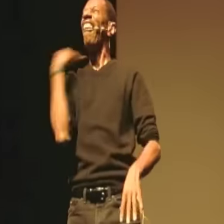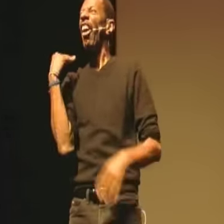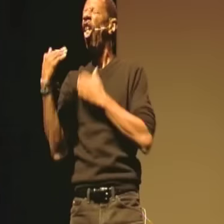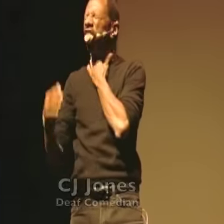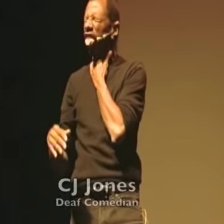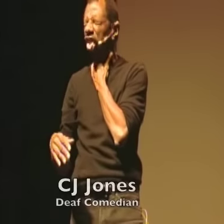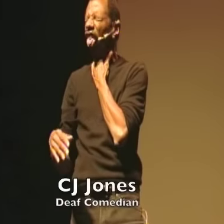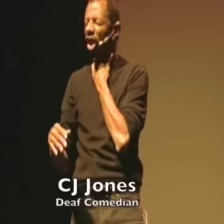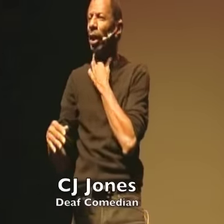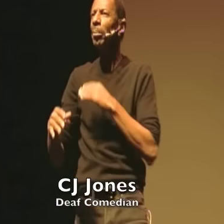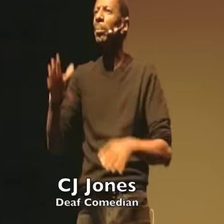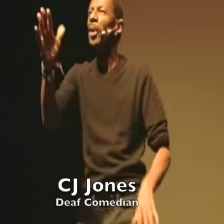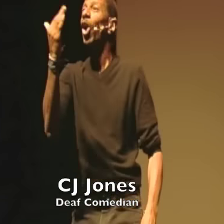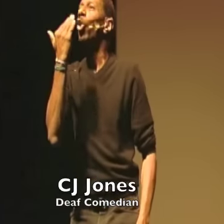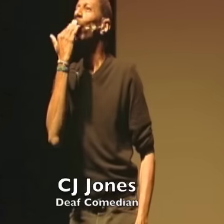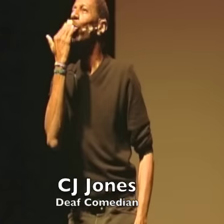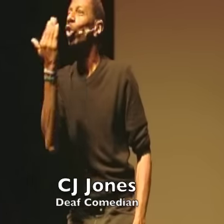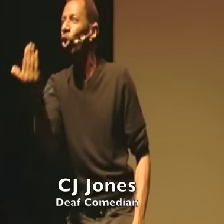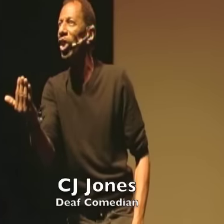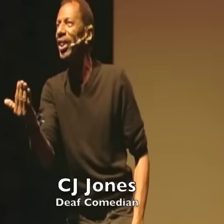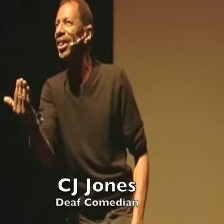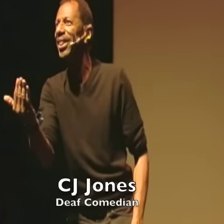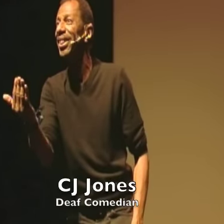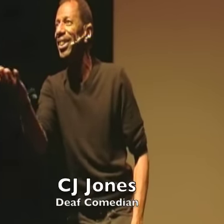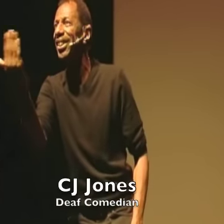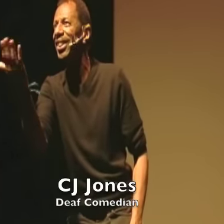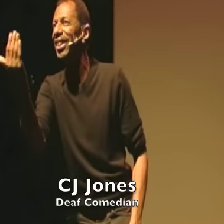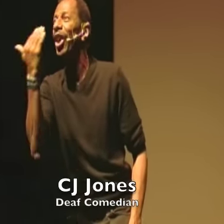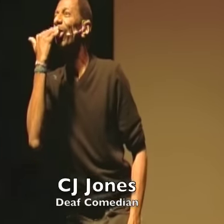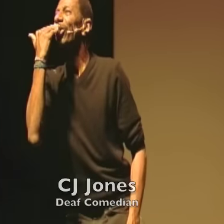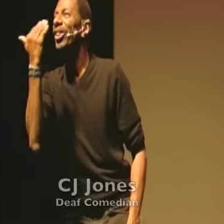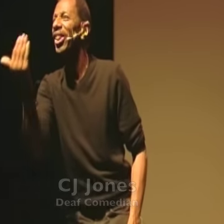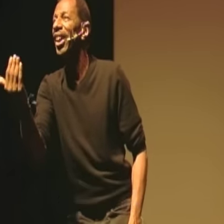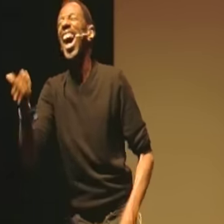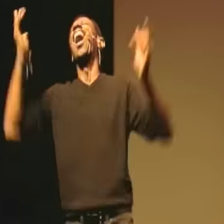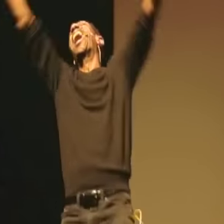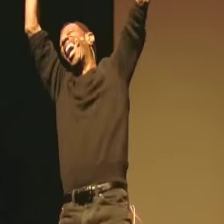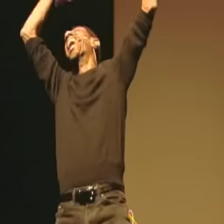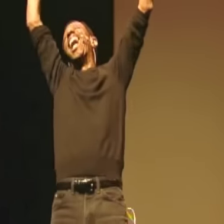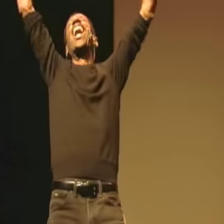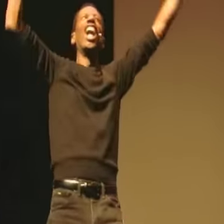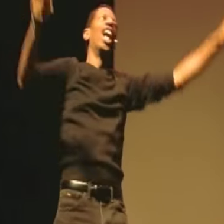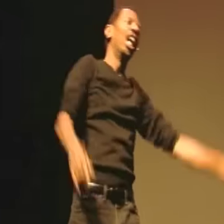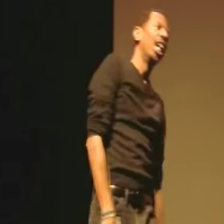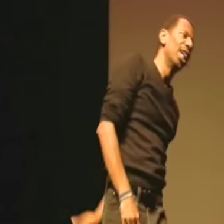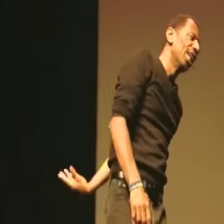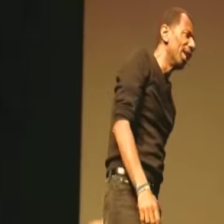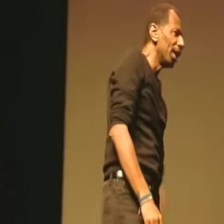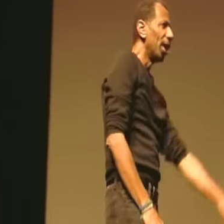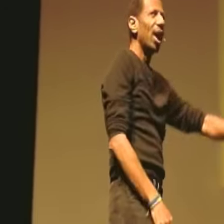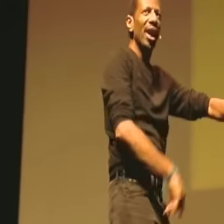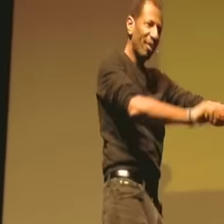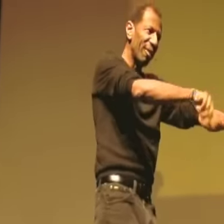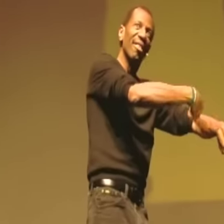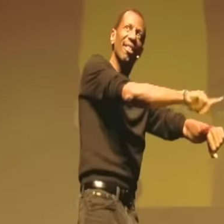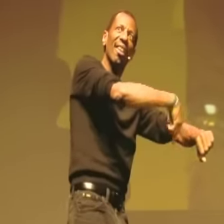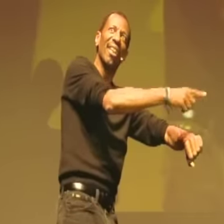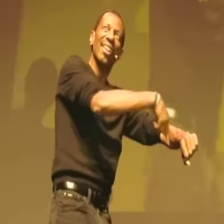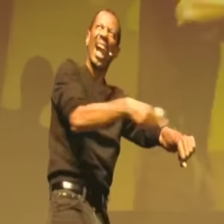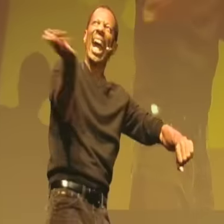All right, he's good. Can you say good? All right. Wonderful. and after